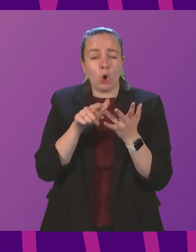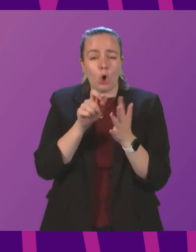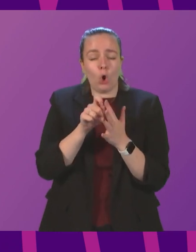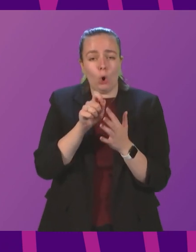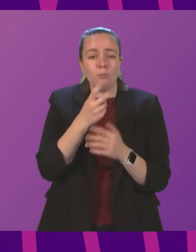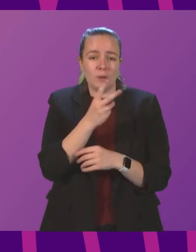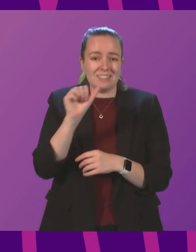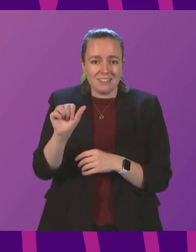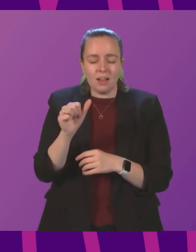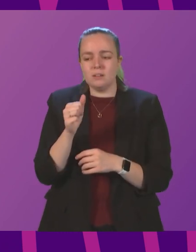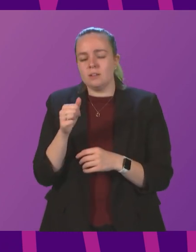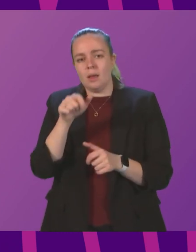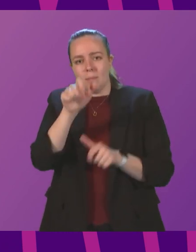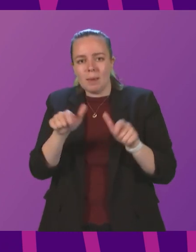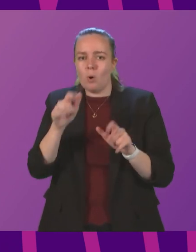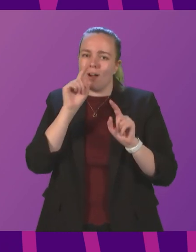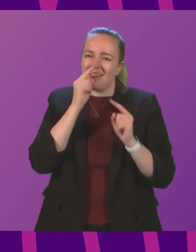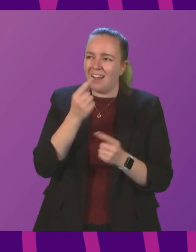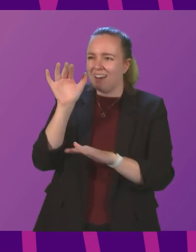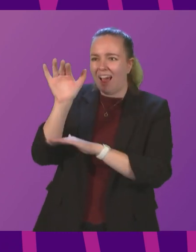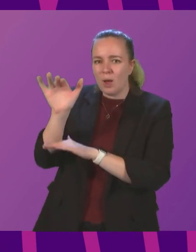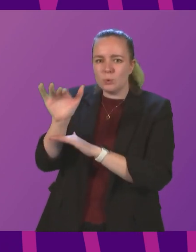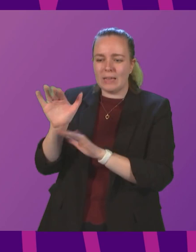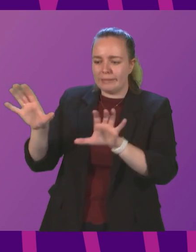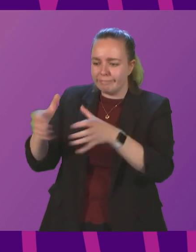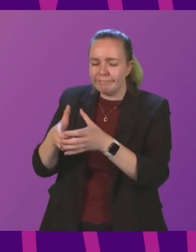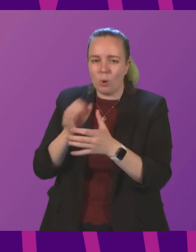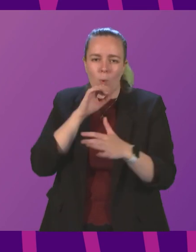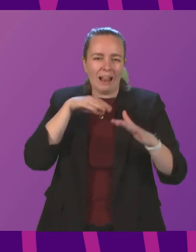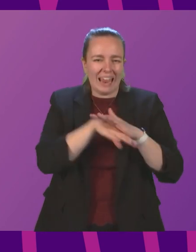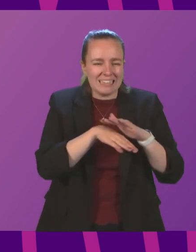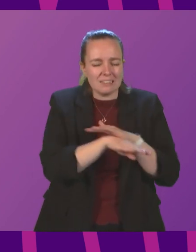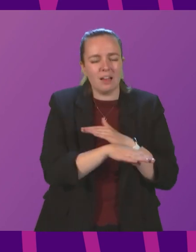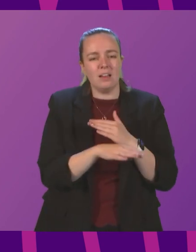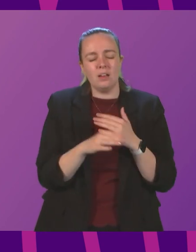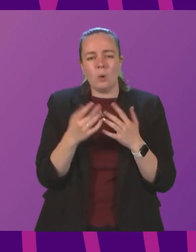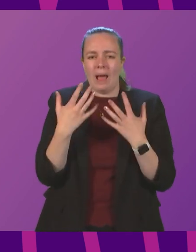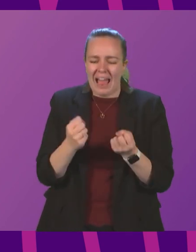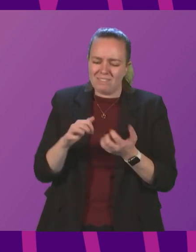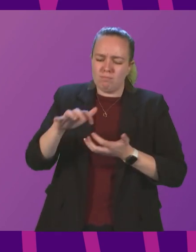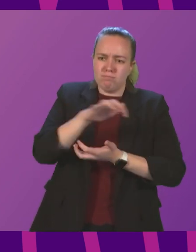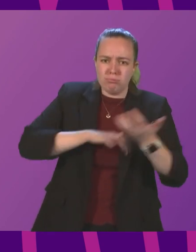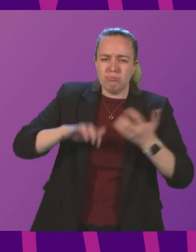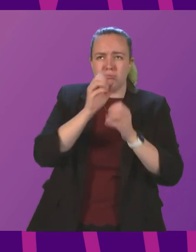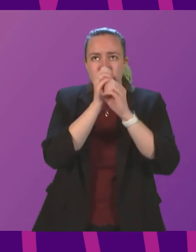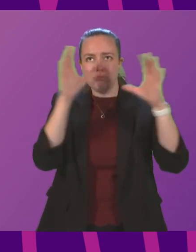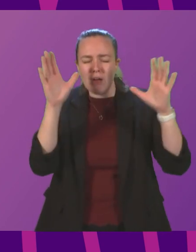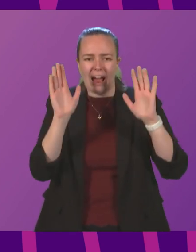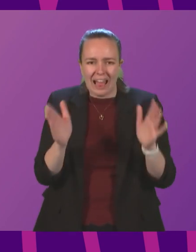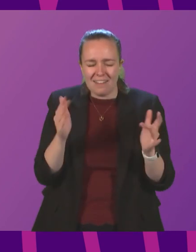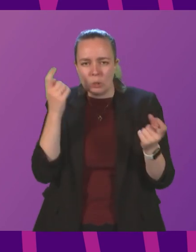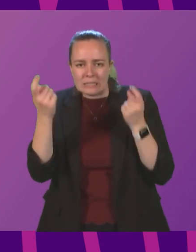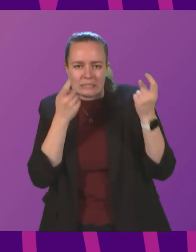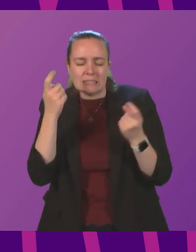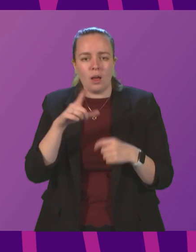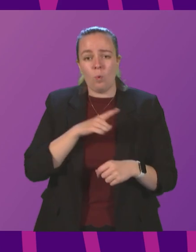fact that people are going to be able to spend less time out of doors than indoors. So there's a complex picture that has to be wrestled with,